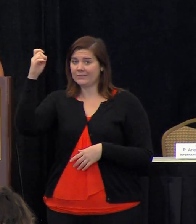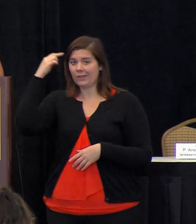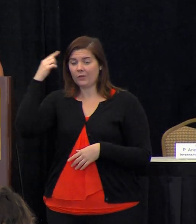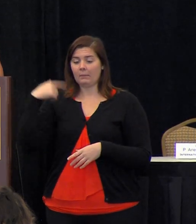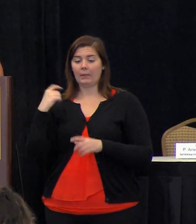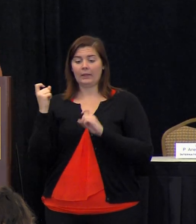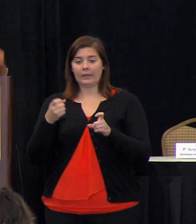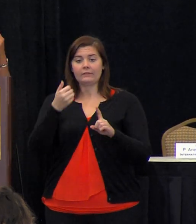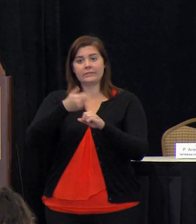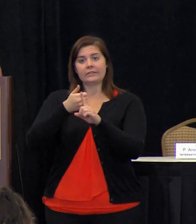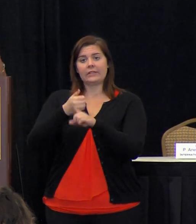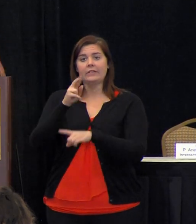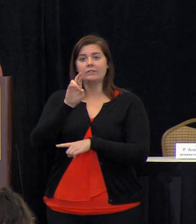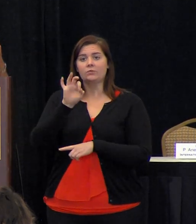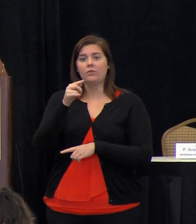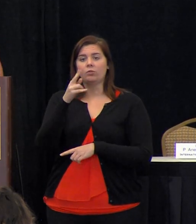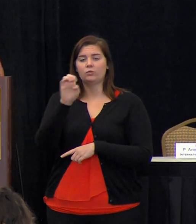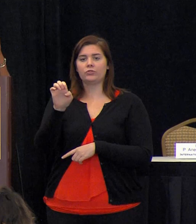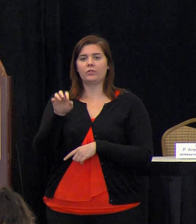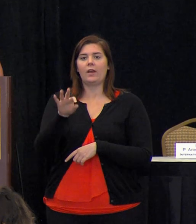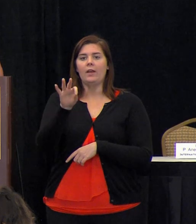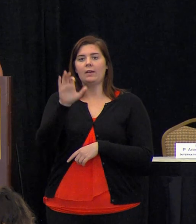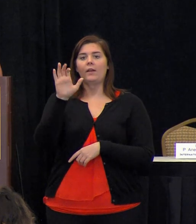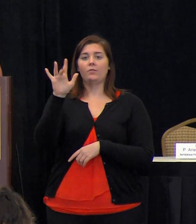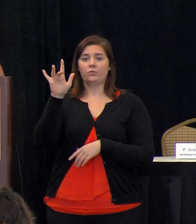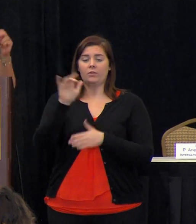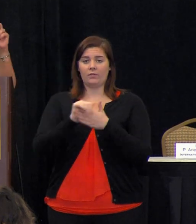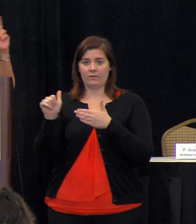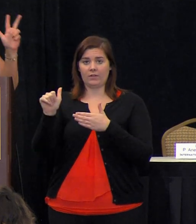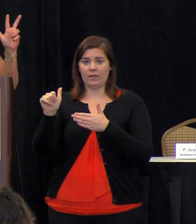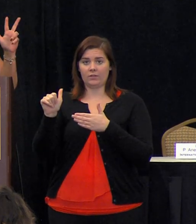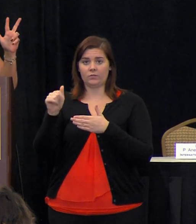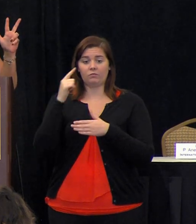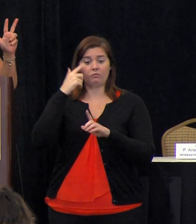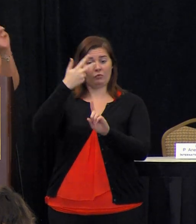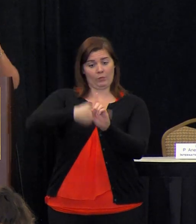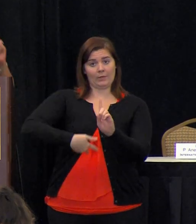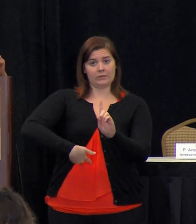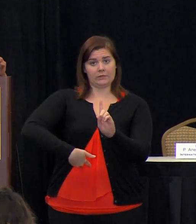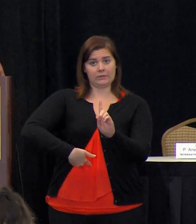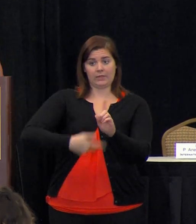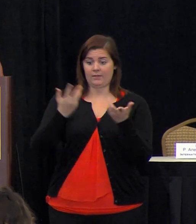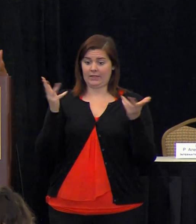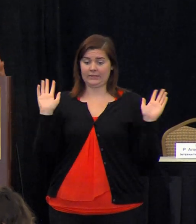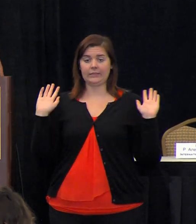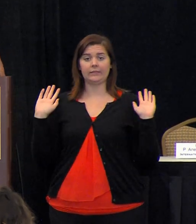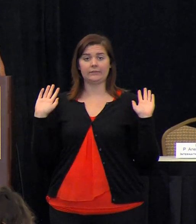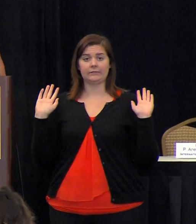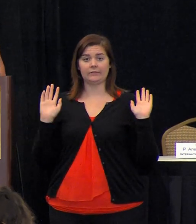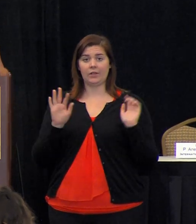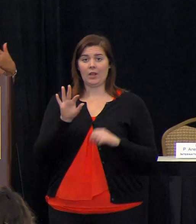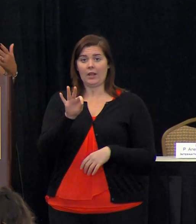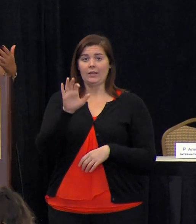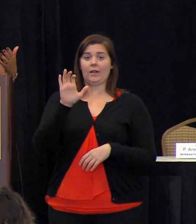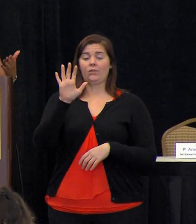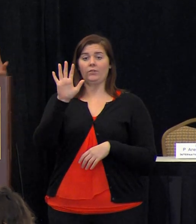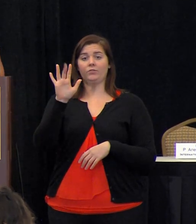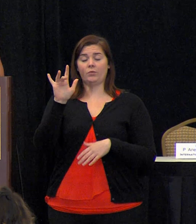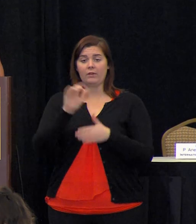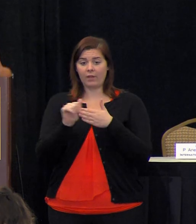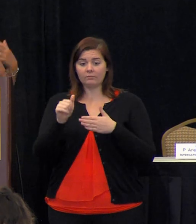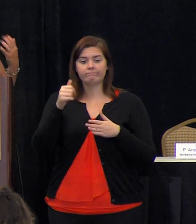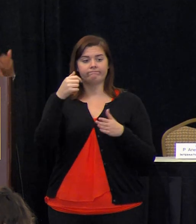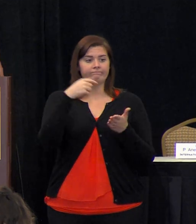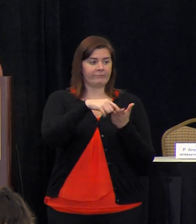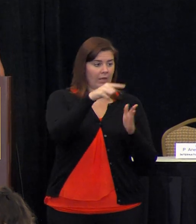gives each refugee 925 dollars for three months that's it that 925 has to